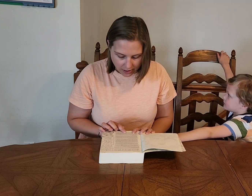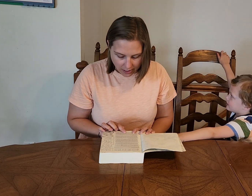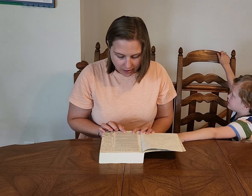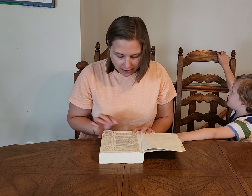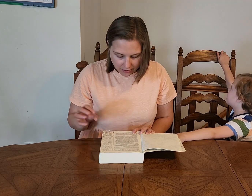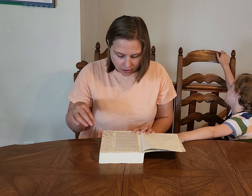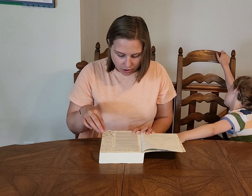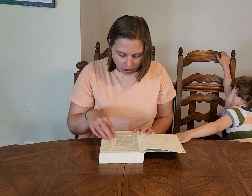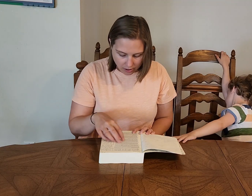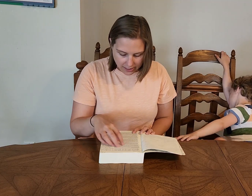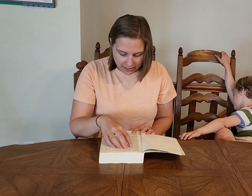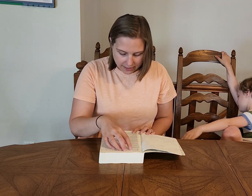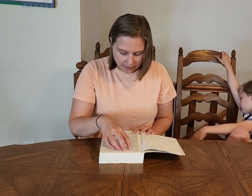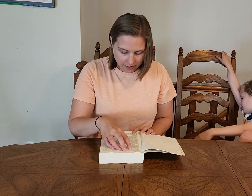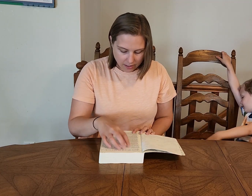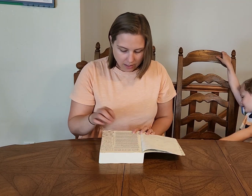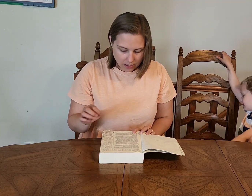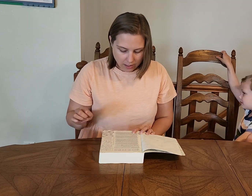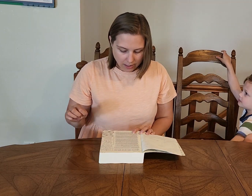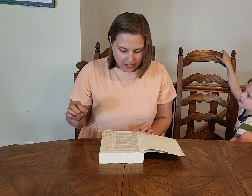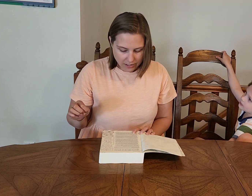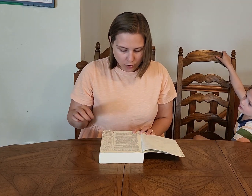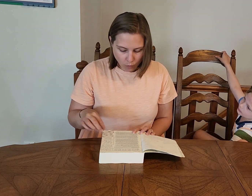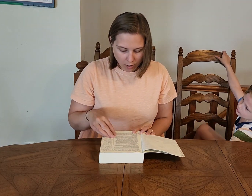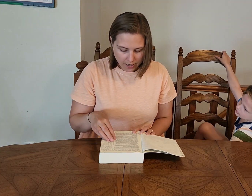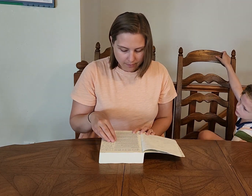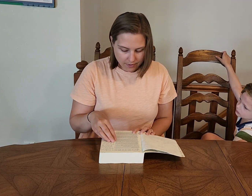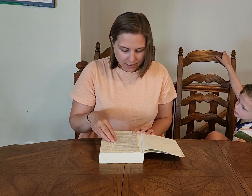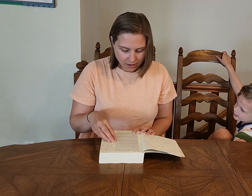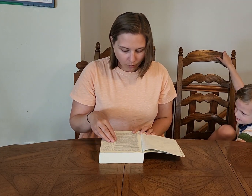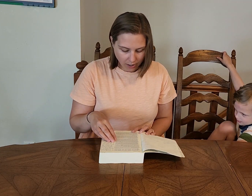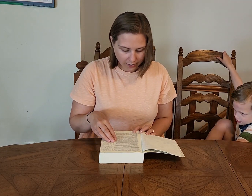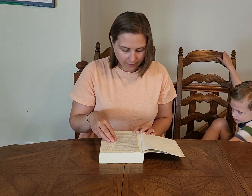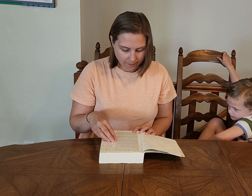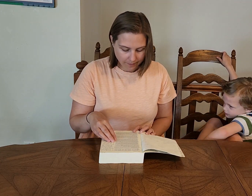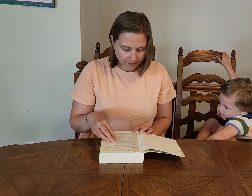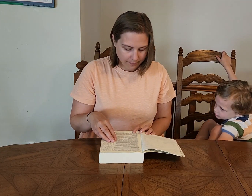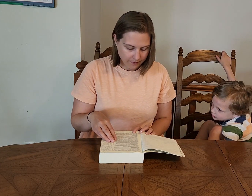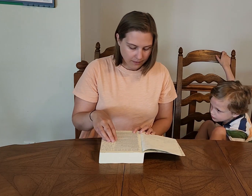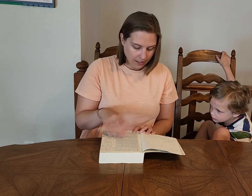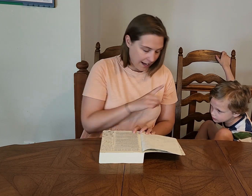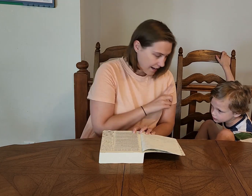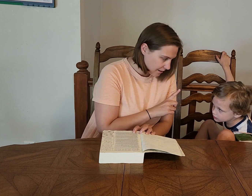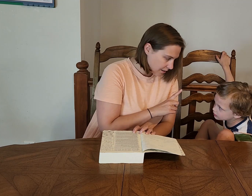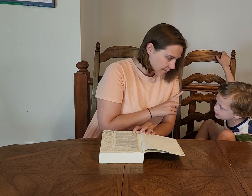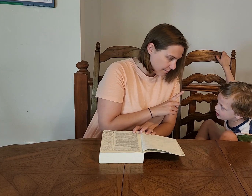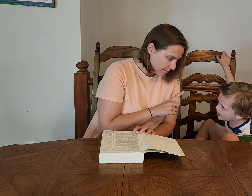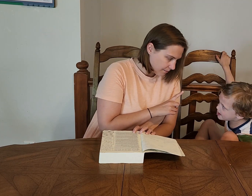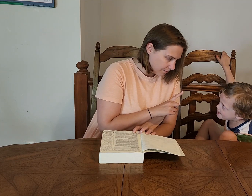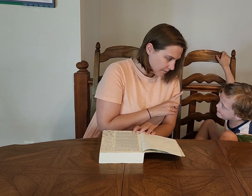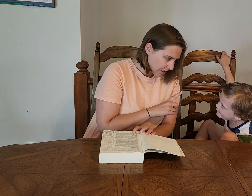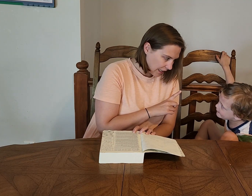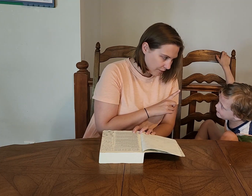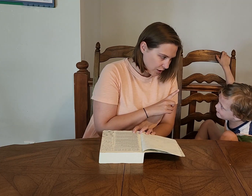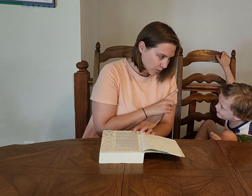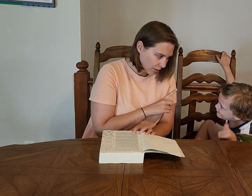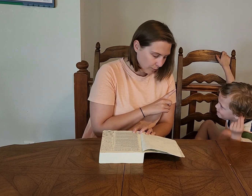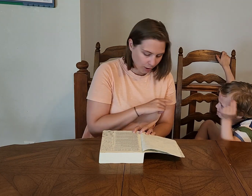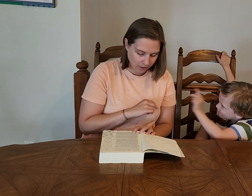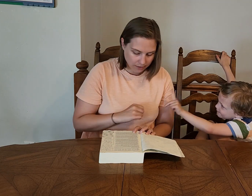thing that scurries and swarms in the water. In the water. And every sort of bird.